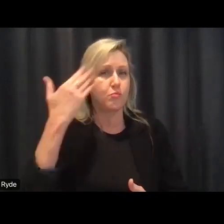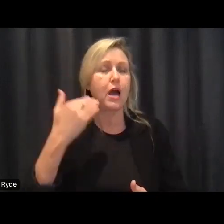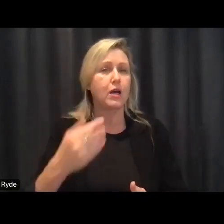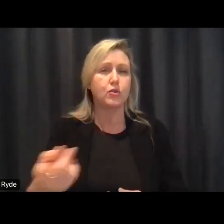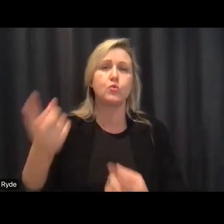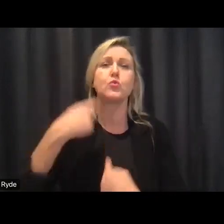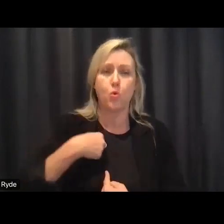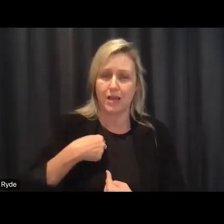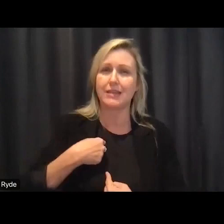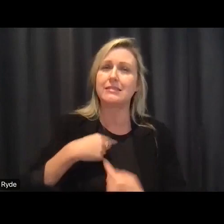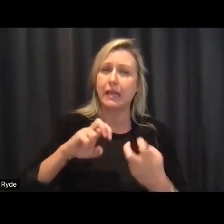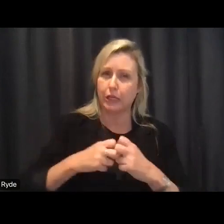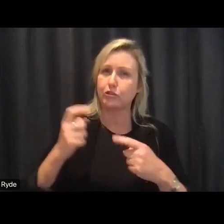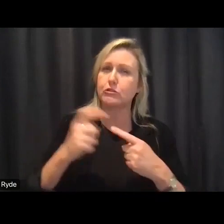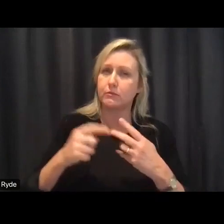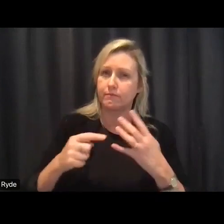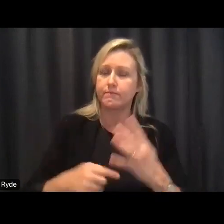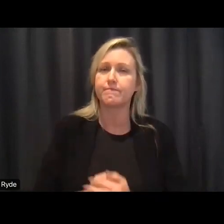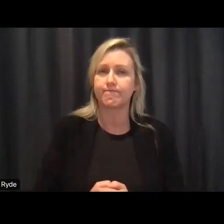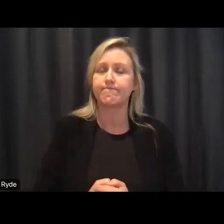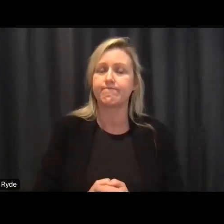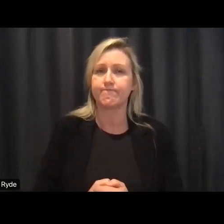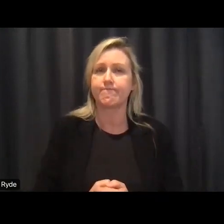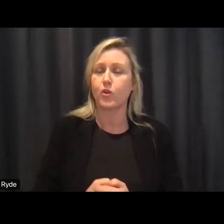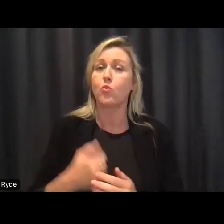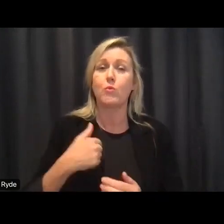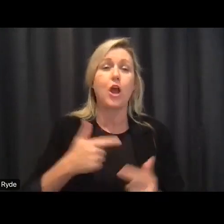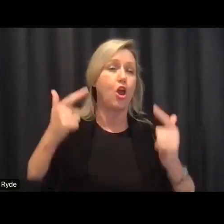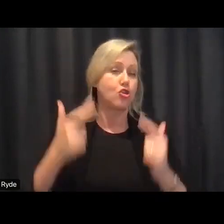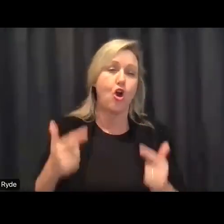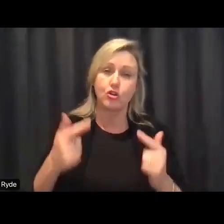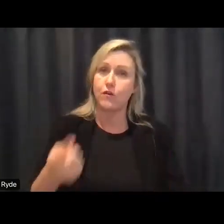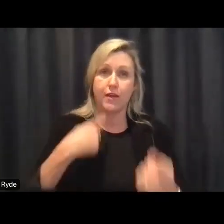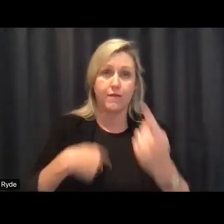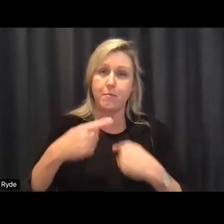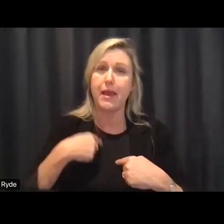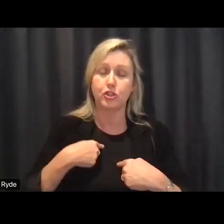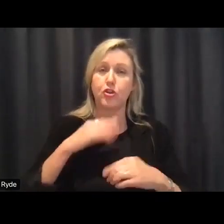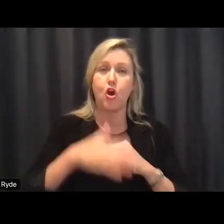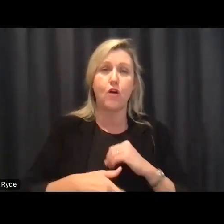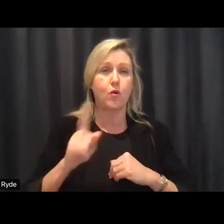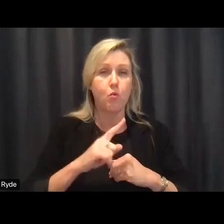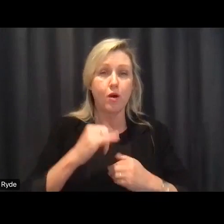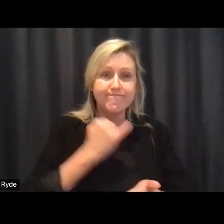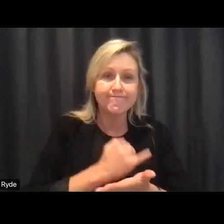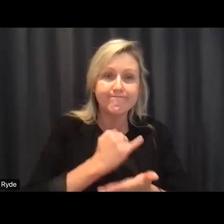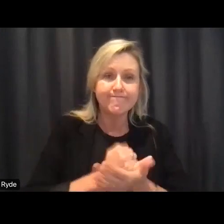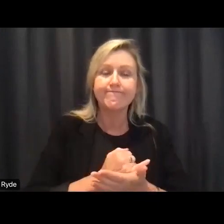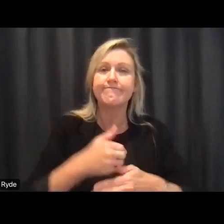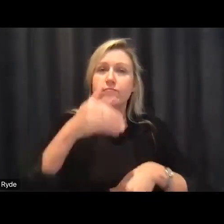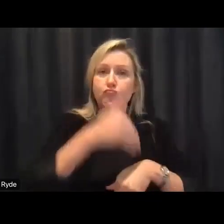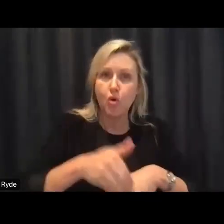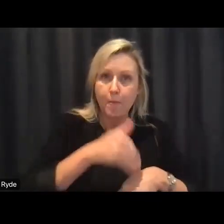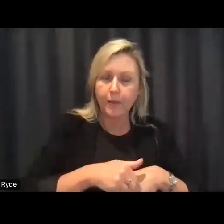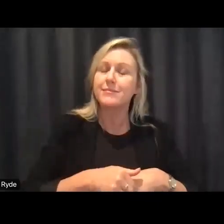so we've got an enormous amount of information about what's not working we're going to address those issues